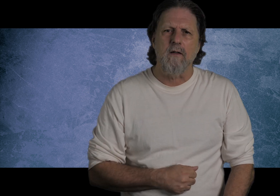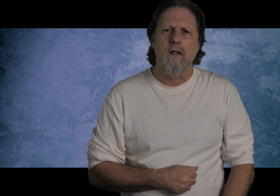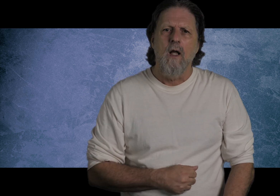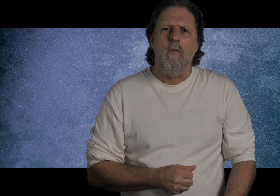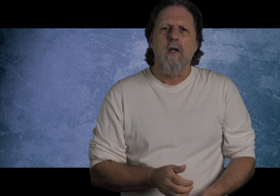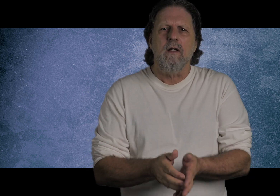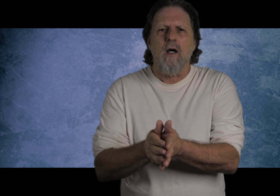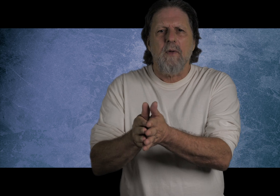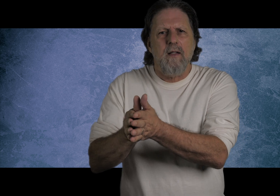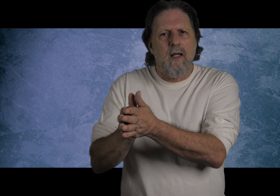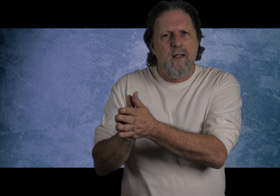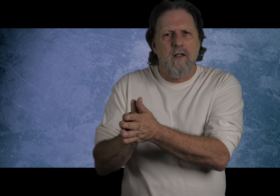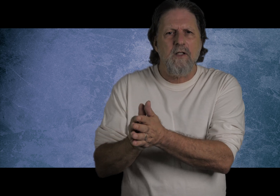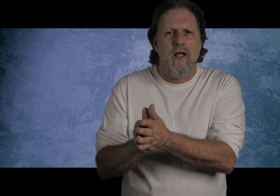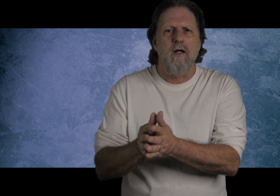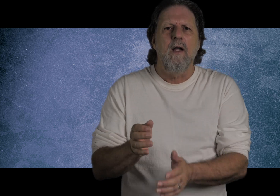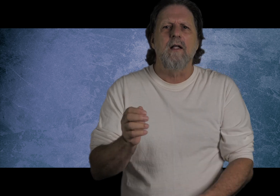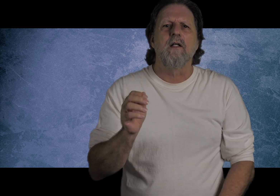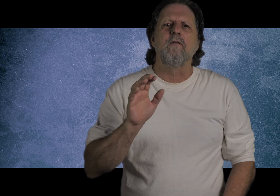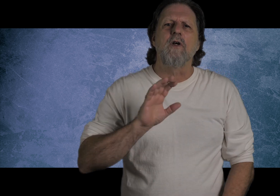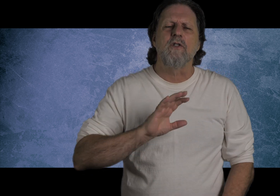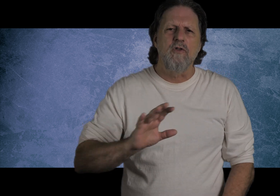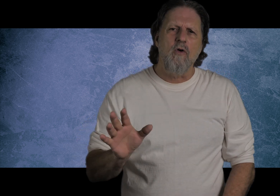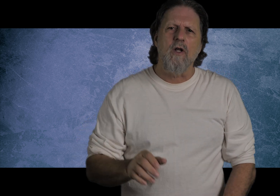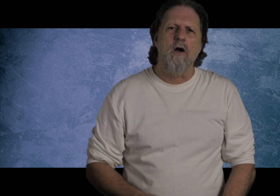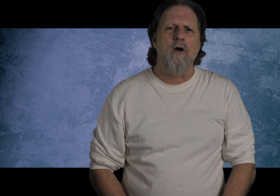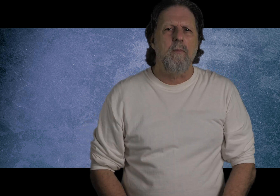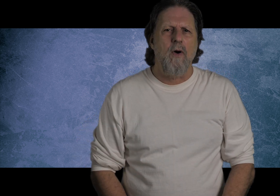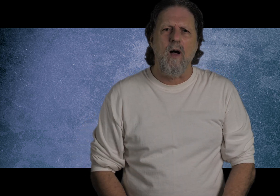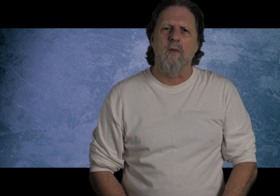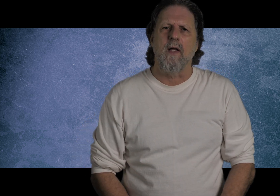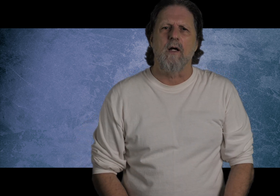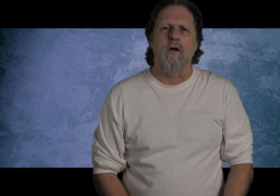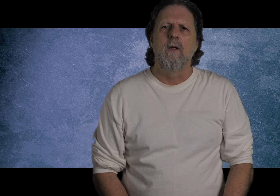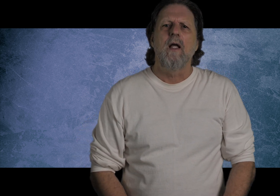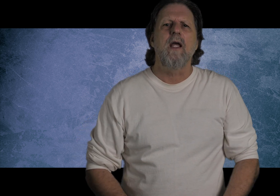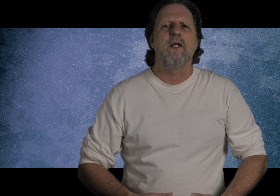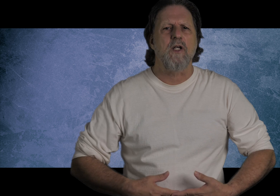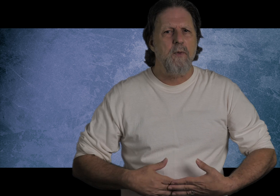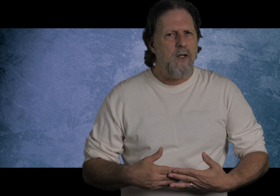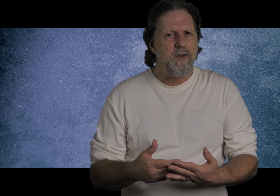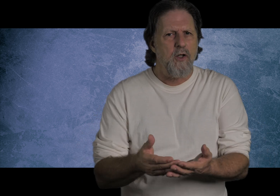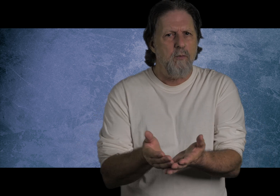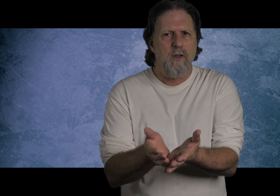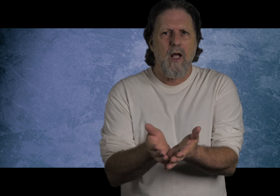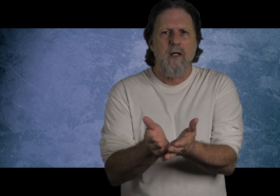We end up in the end of this letter, and the devil is no longer a problem at all. He has experienced a humiliating